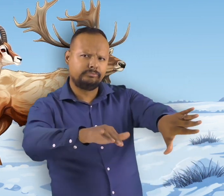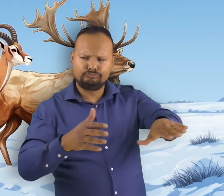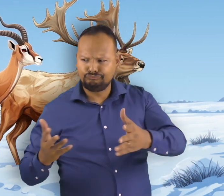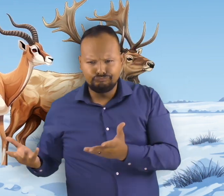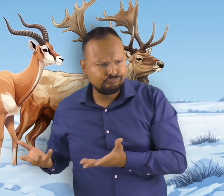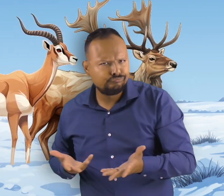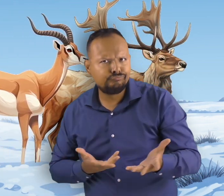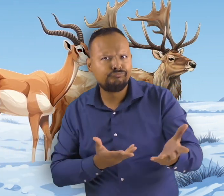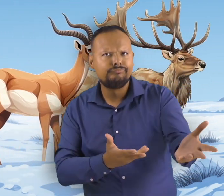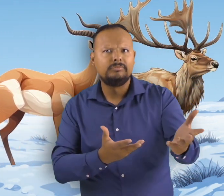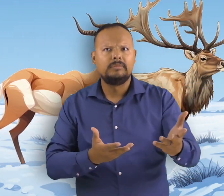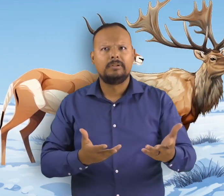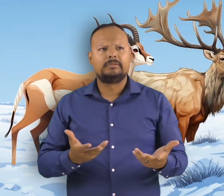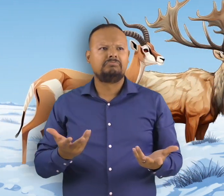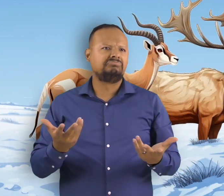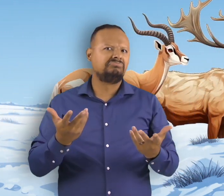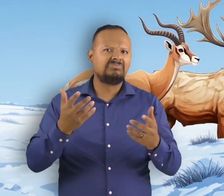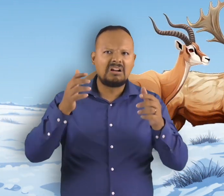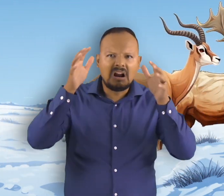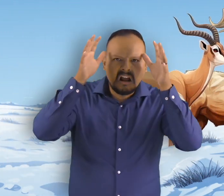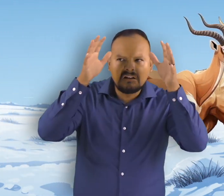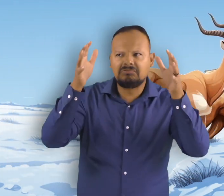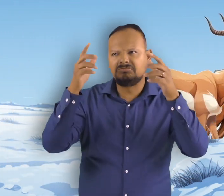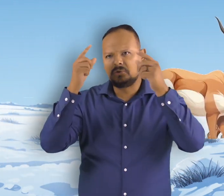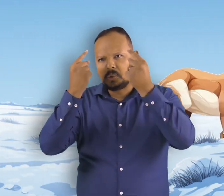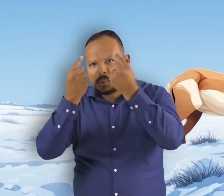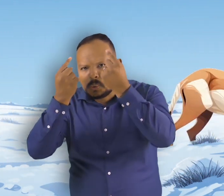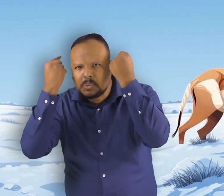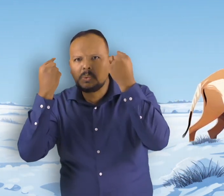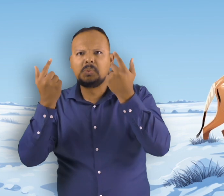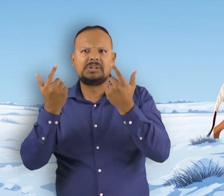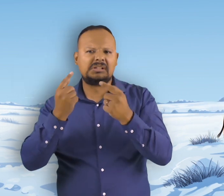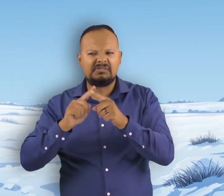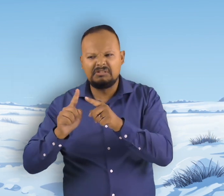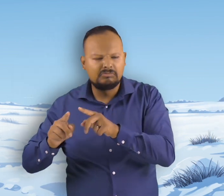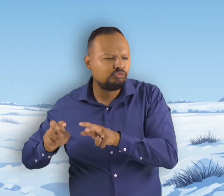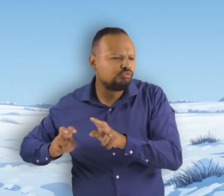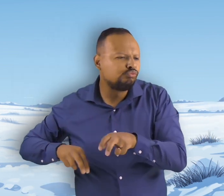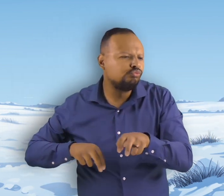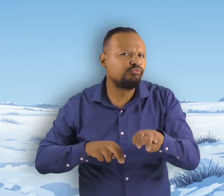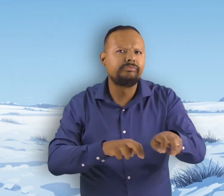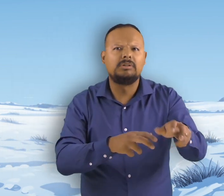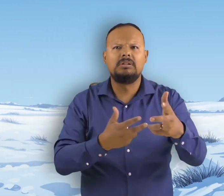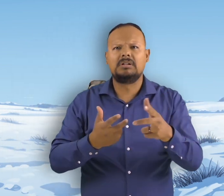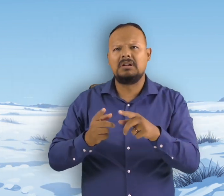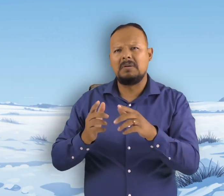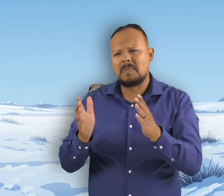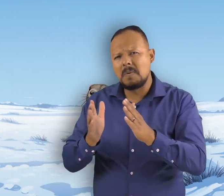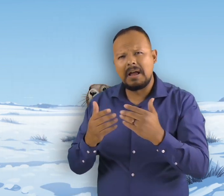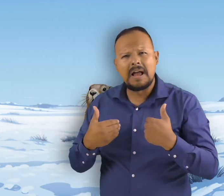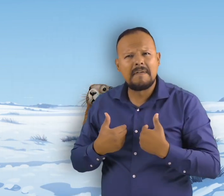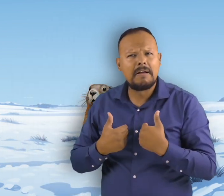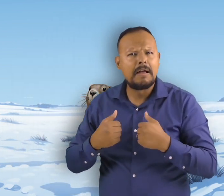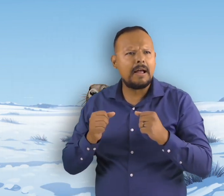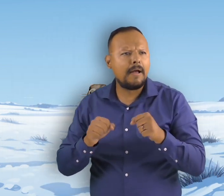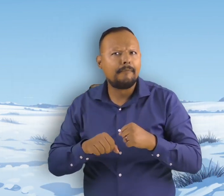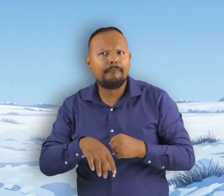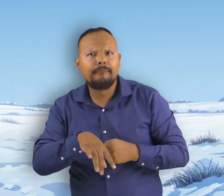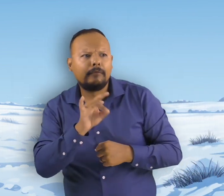antelope and elk to travel so they are not trudging through the snow and they help smaller animals to get to grasses they would